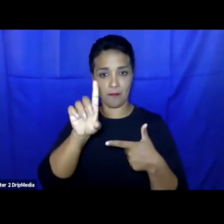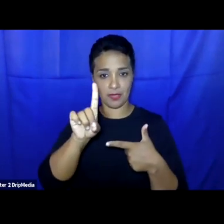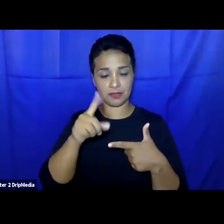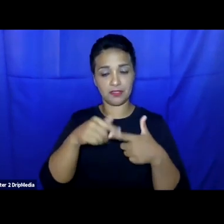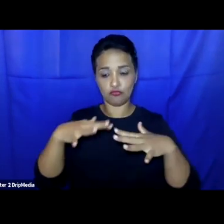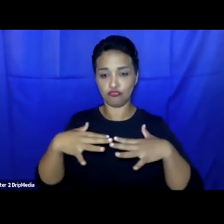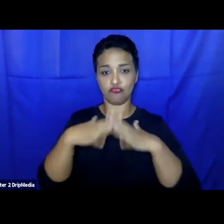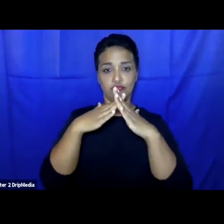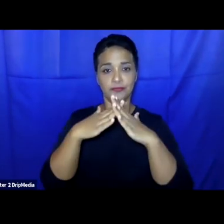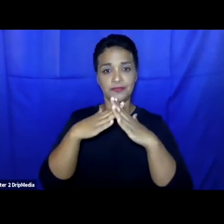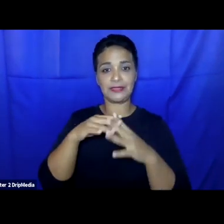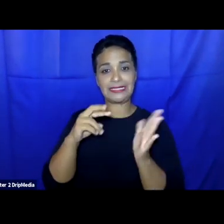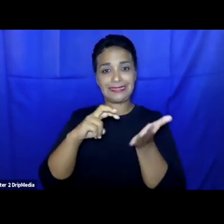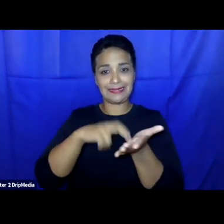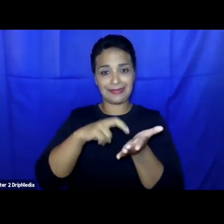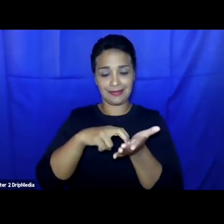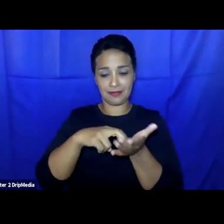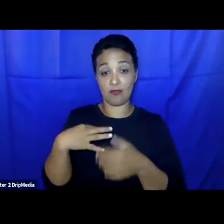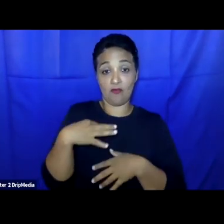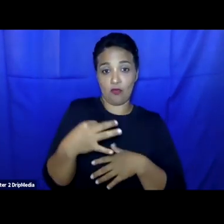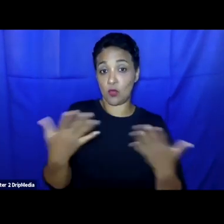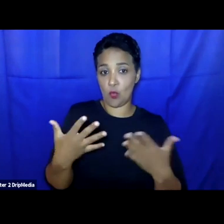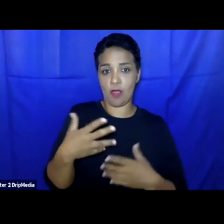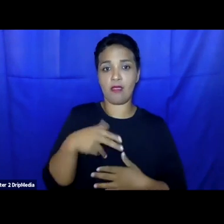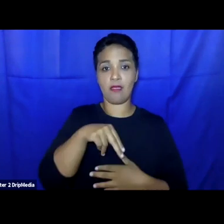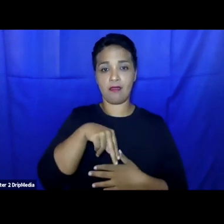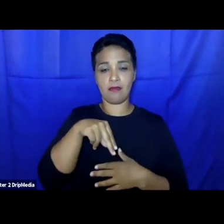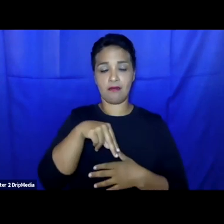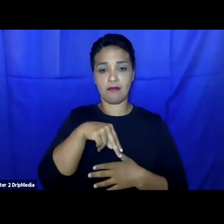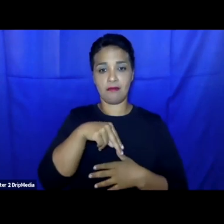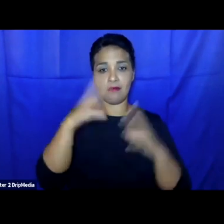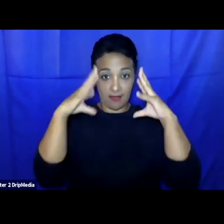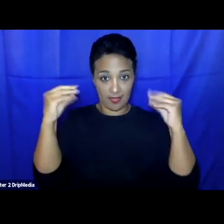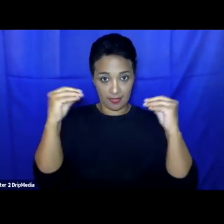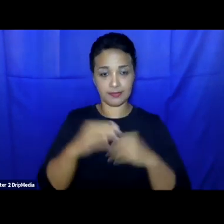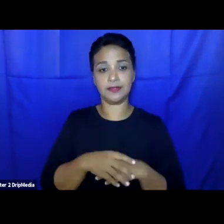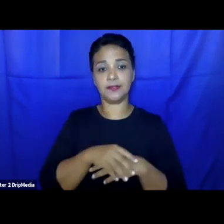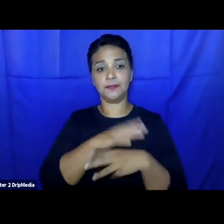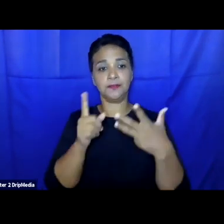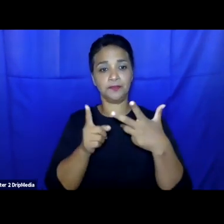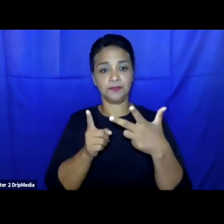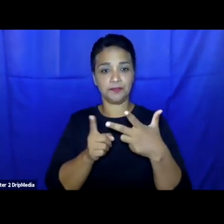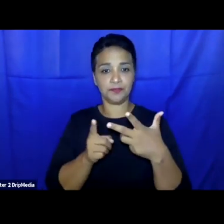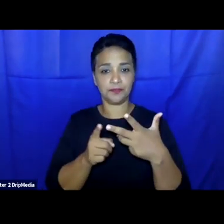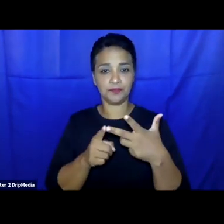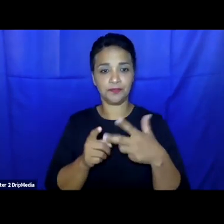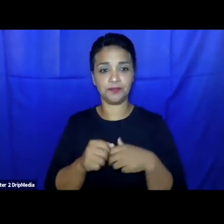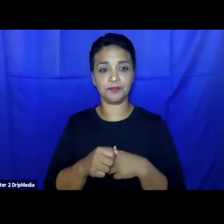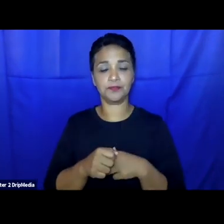Volunteers in the Netherlands. We will then hear from Anila Noor, who is a member of the European Commission expert group on the views